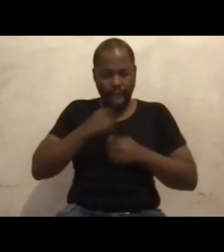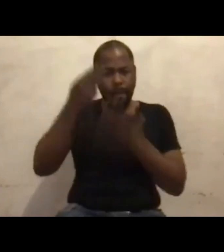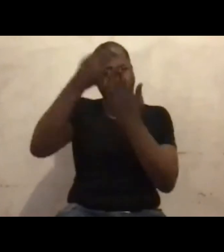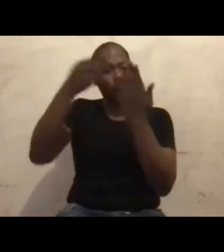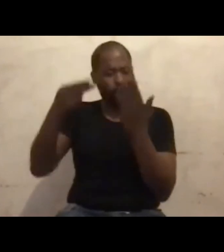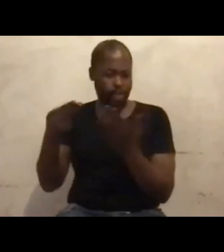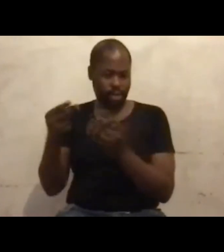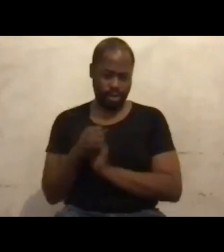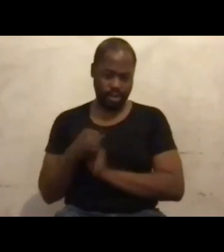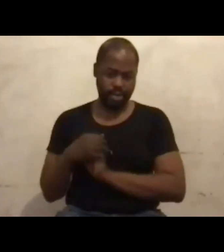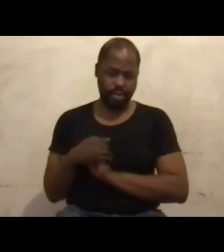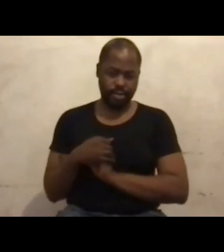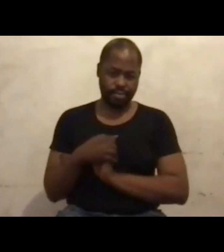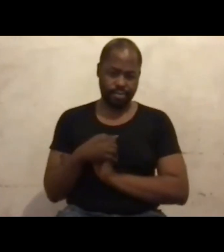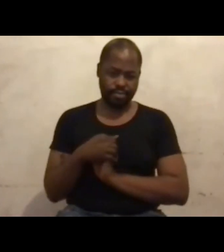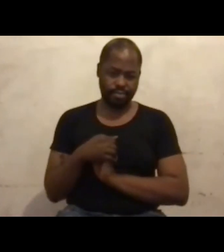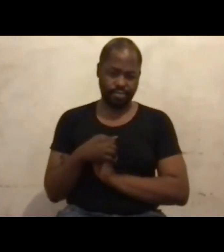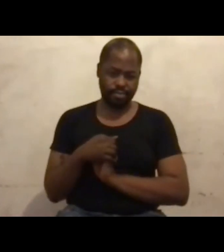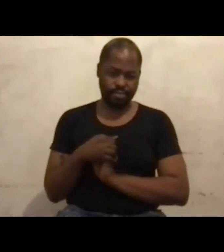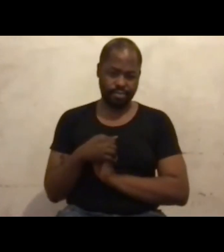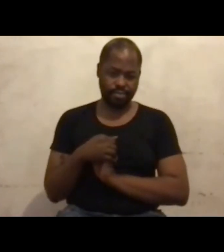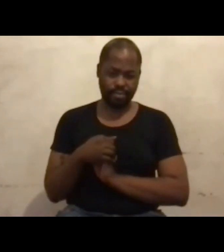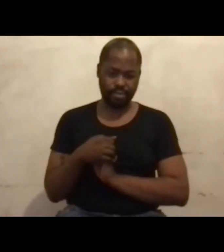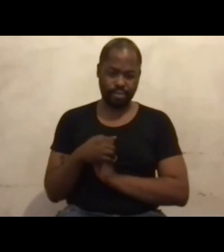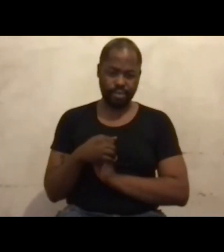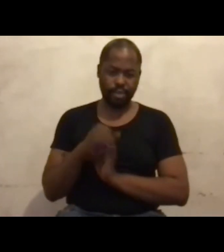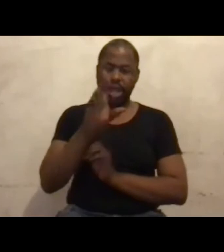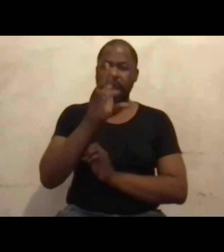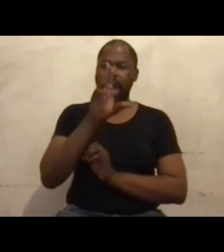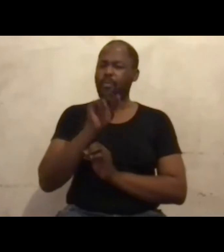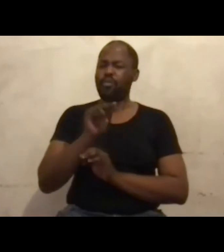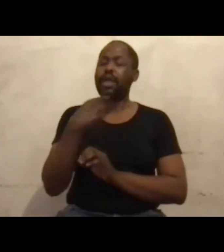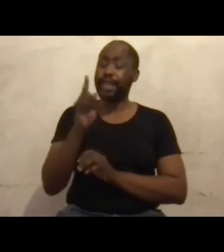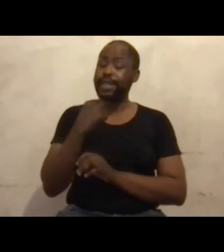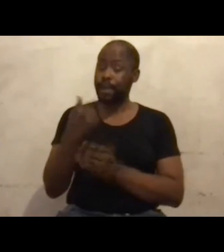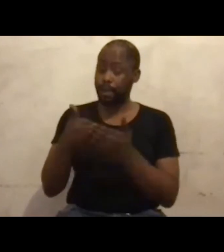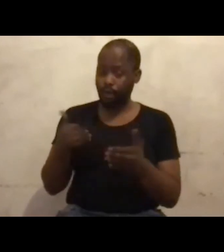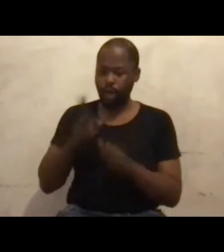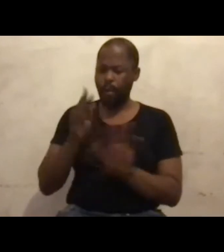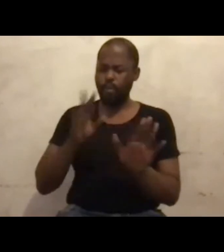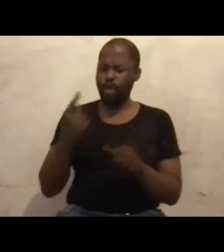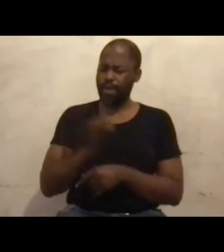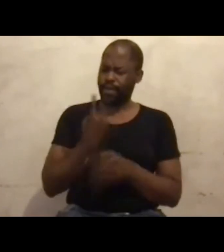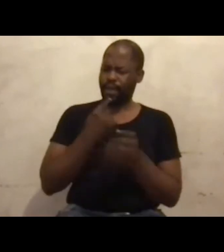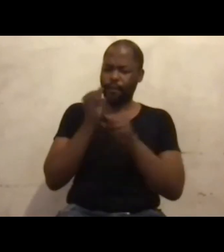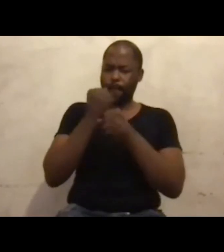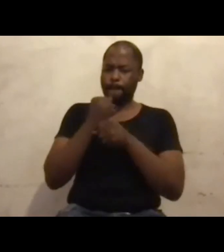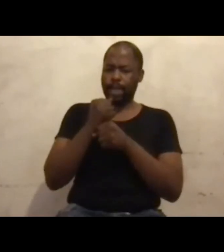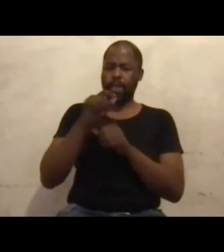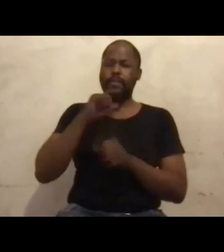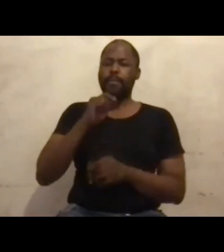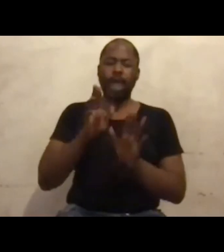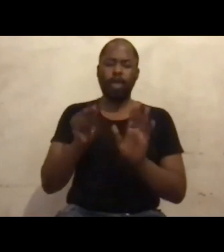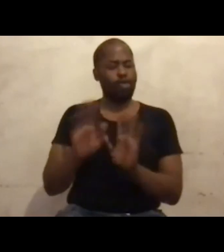I am not to write a book today because, as I said, I'm not a self-made man. A lot of what I have become today is as a result of another